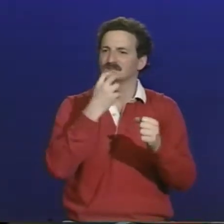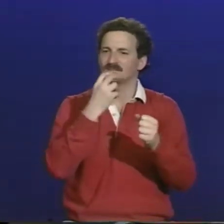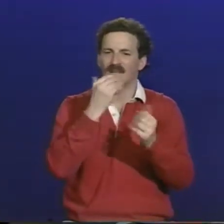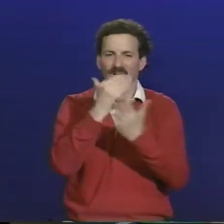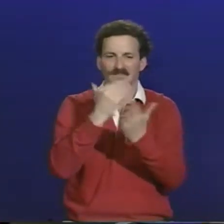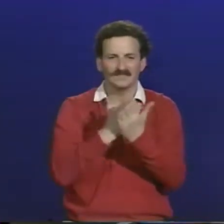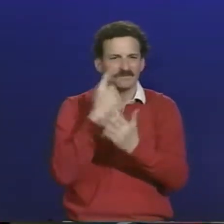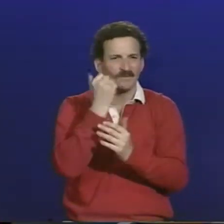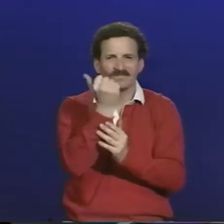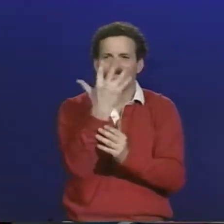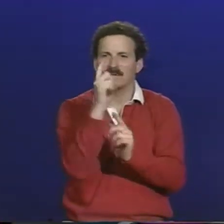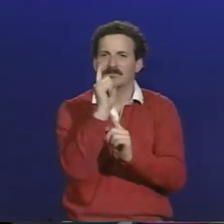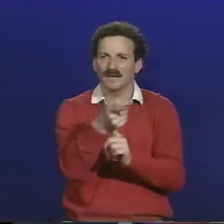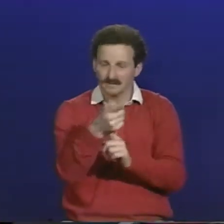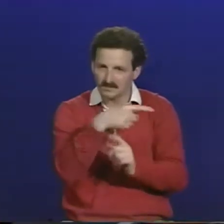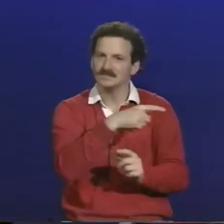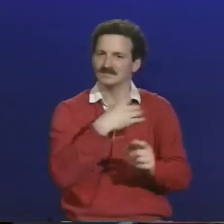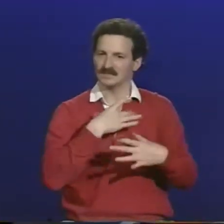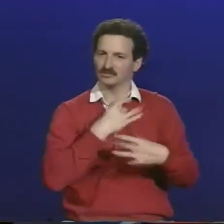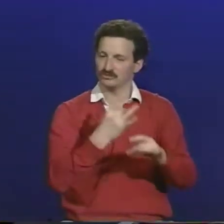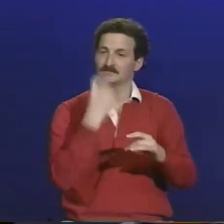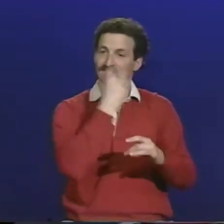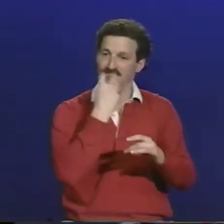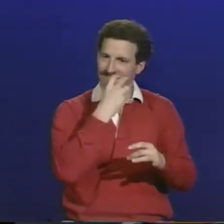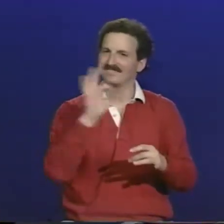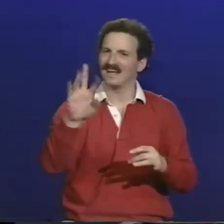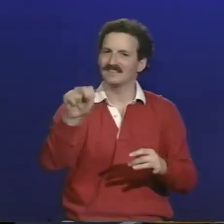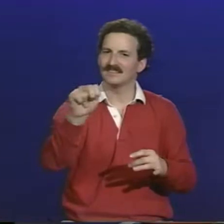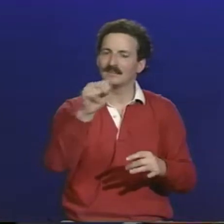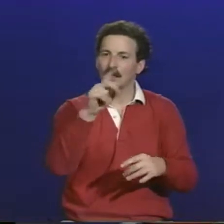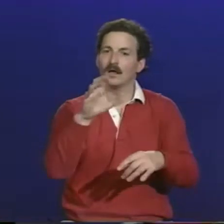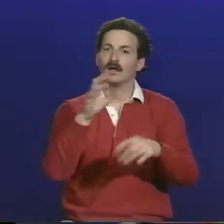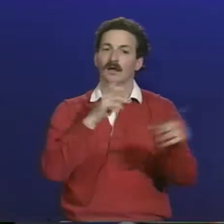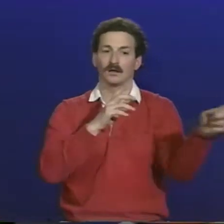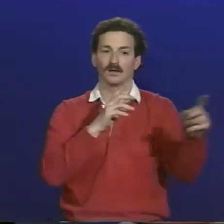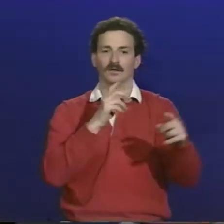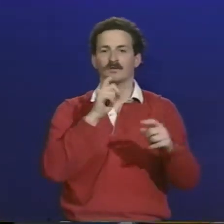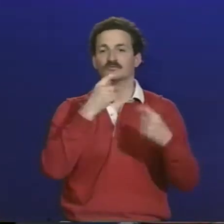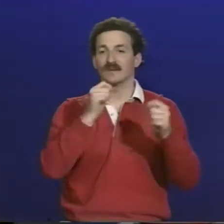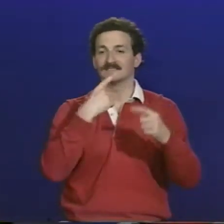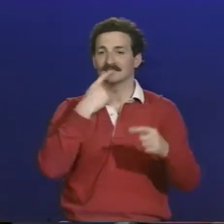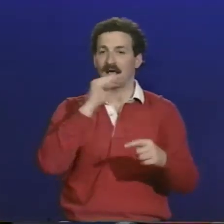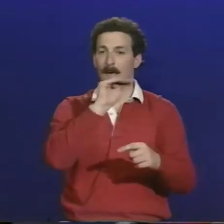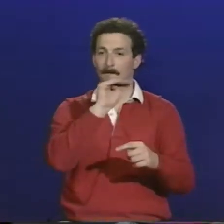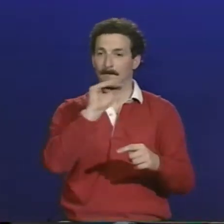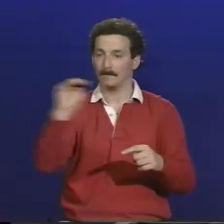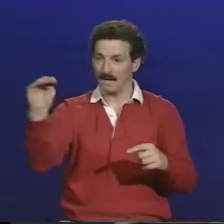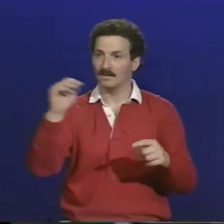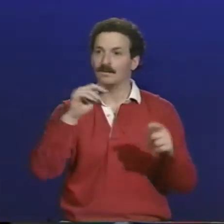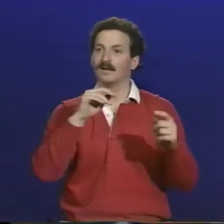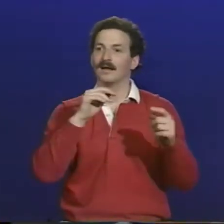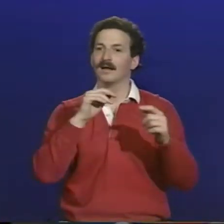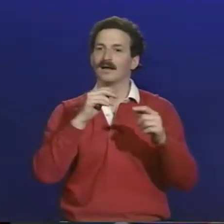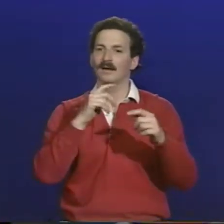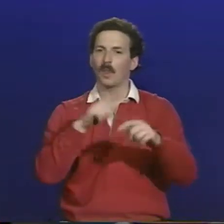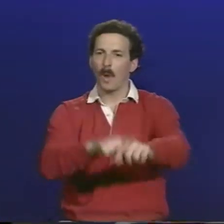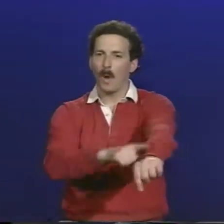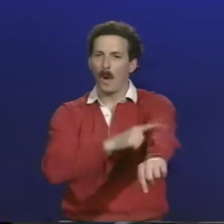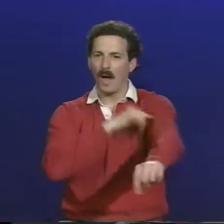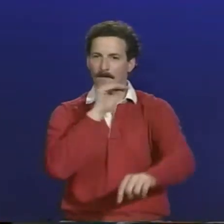of things. Even in speech courses that they may have for maybe fifteen minutes, they're really fun for the kids. For example, they may try to get the